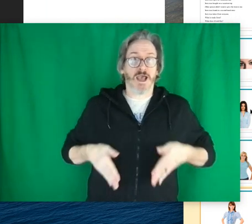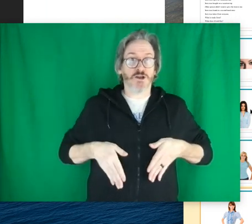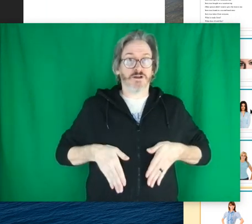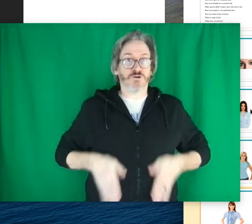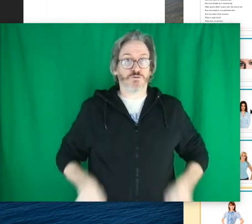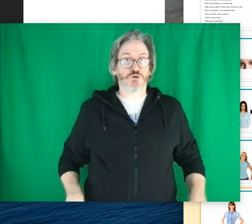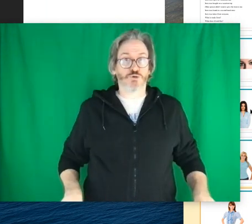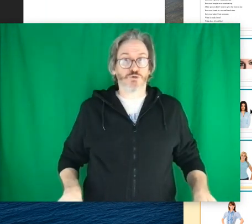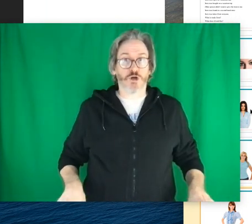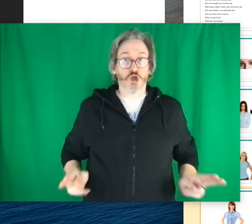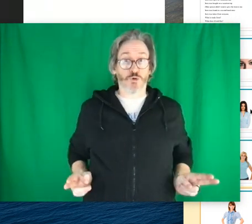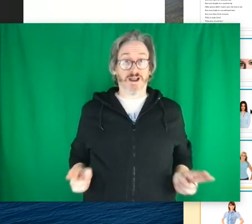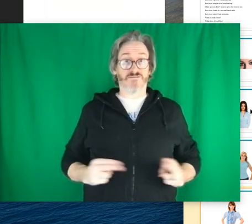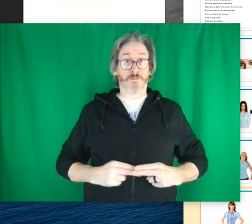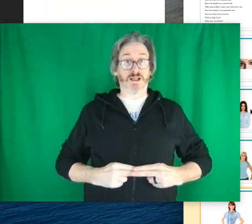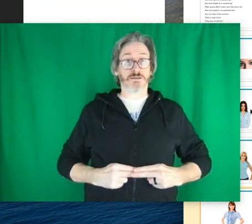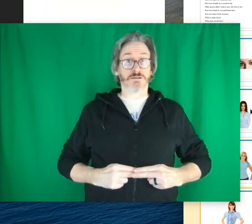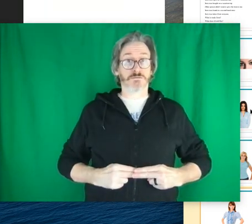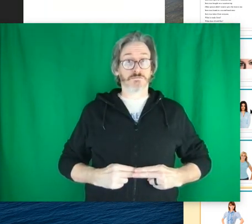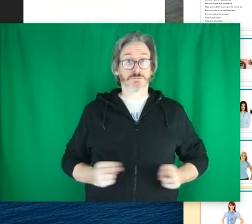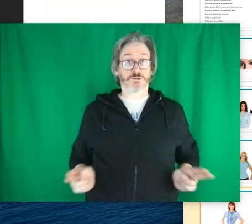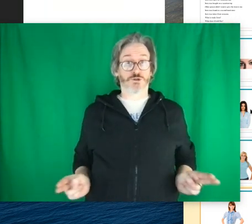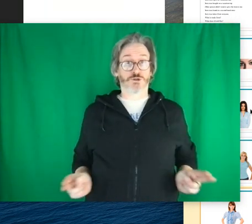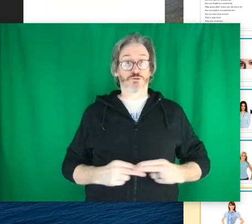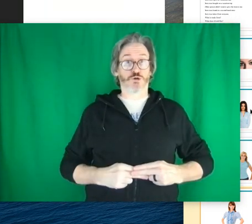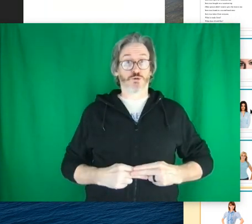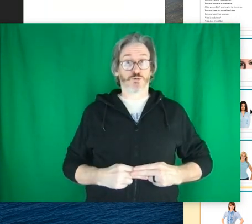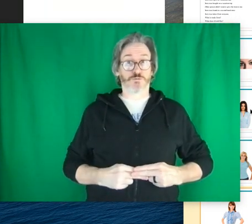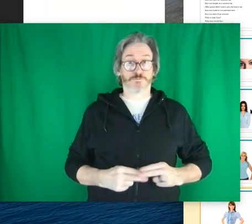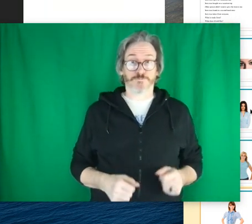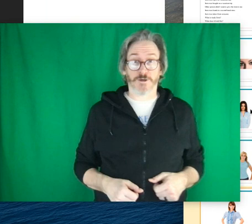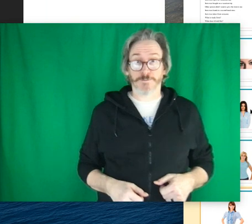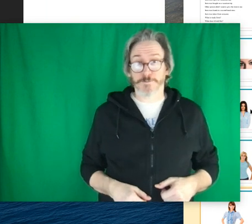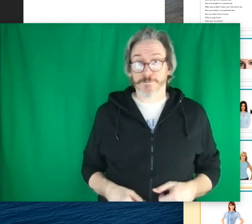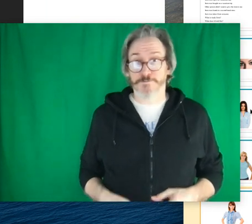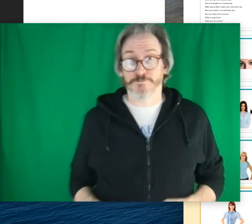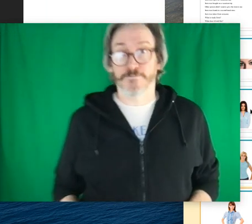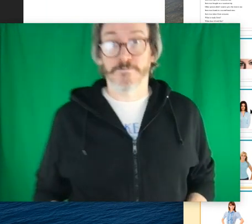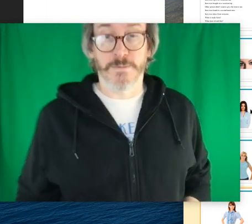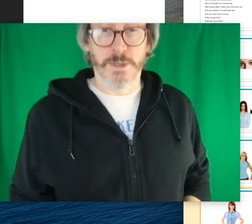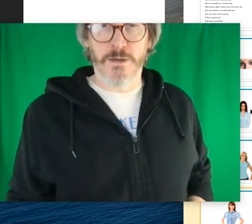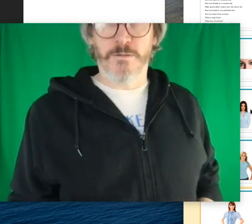And you can even do, you can have a belt. Great.